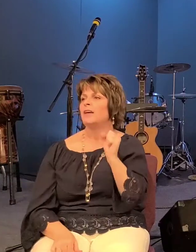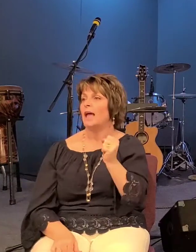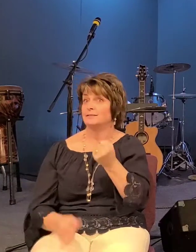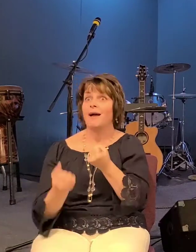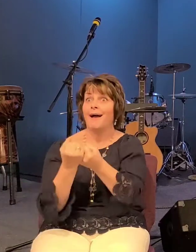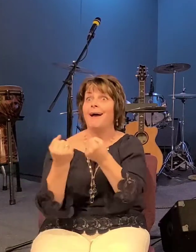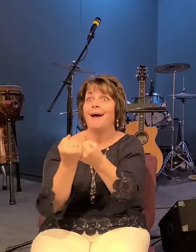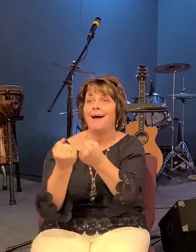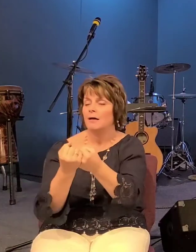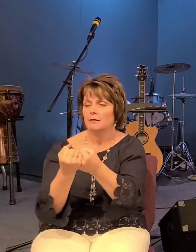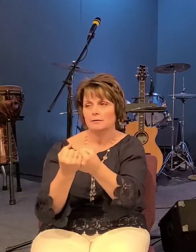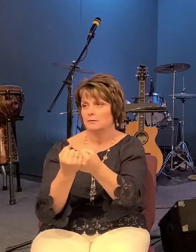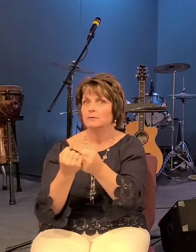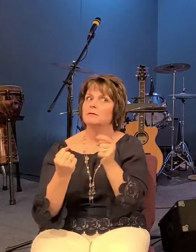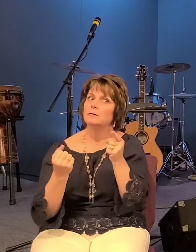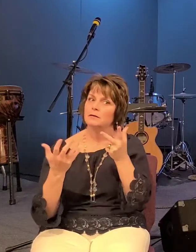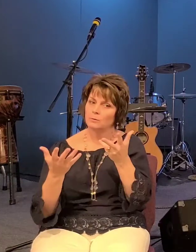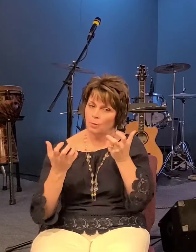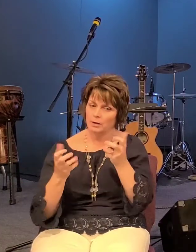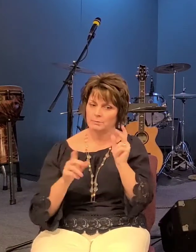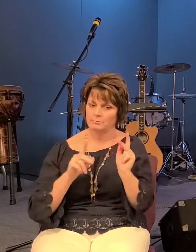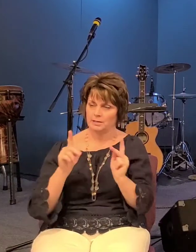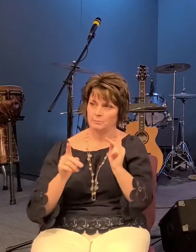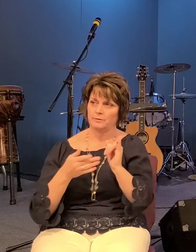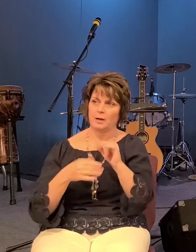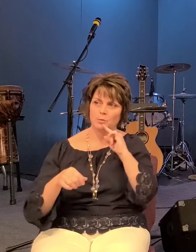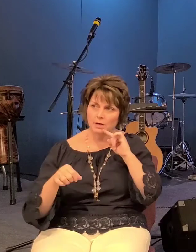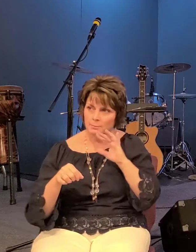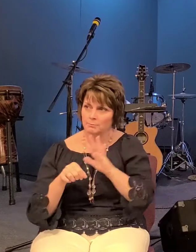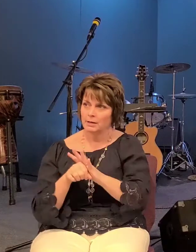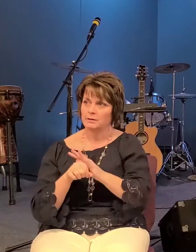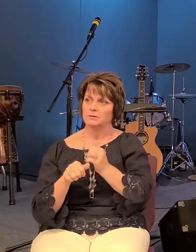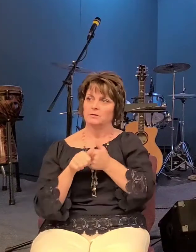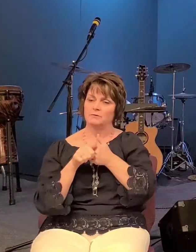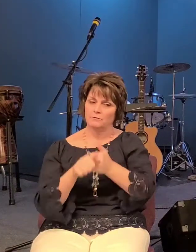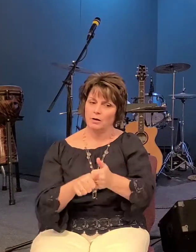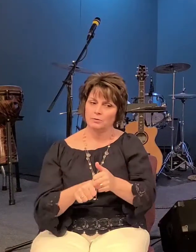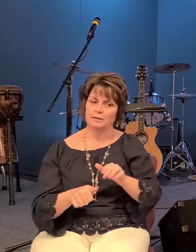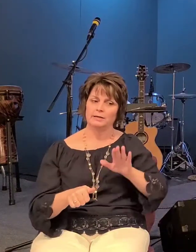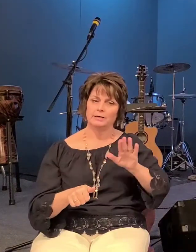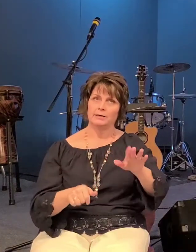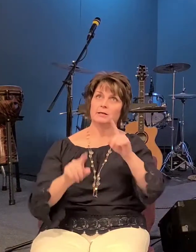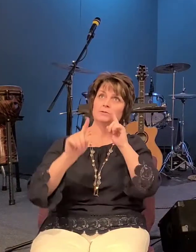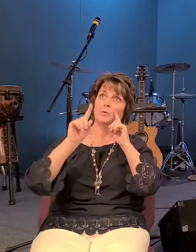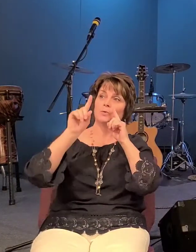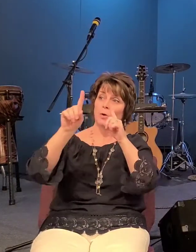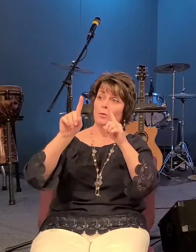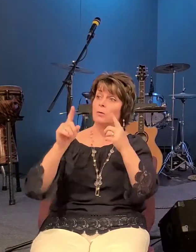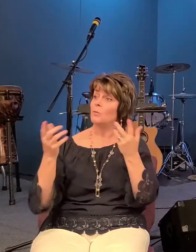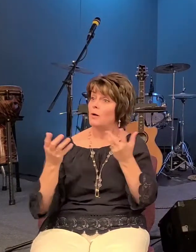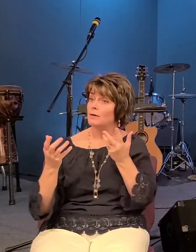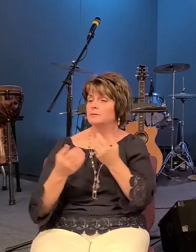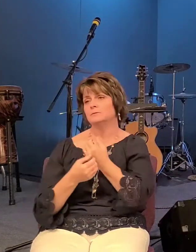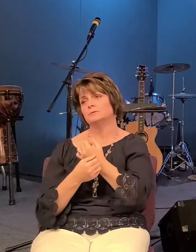people who were committed to his mission yeah of saving the world